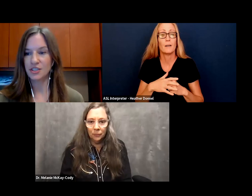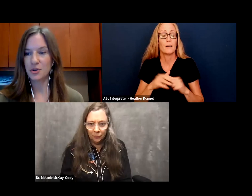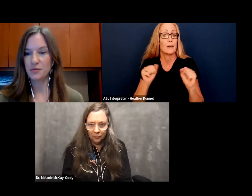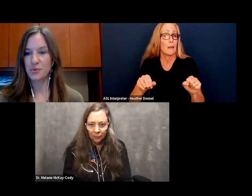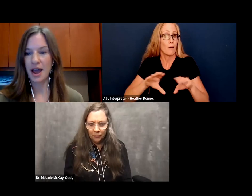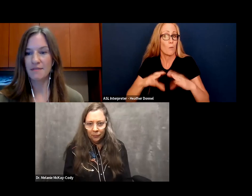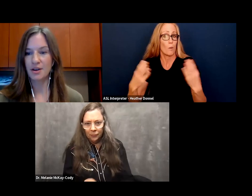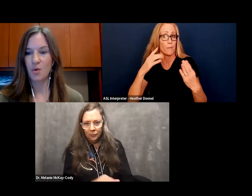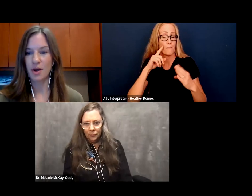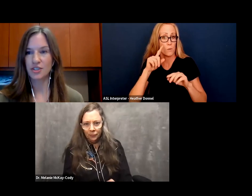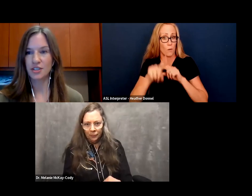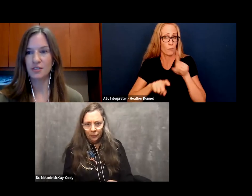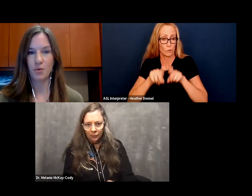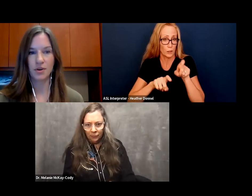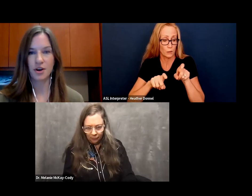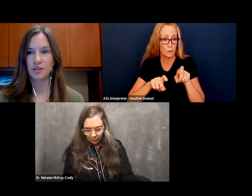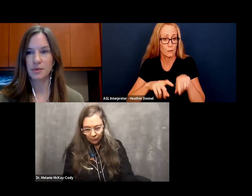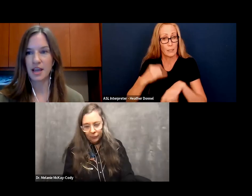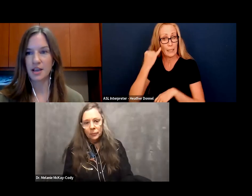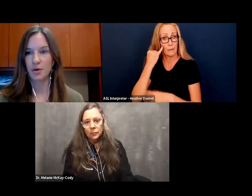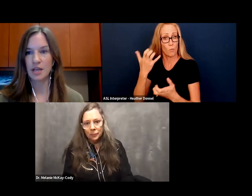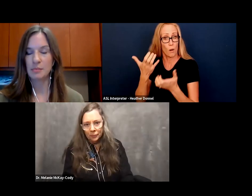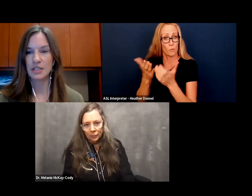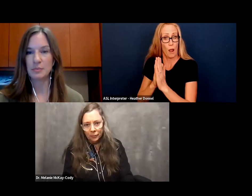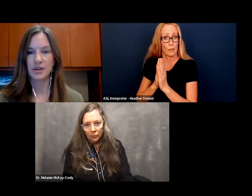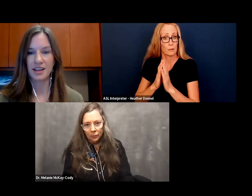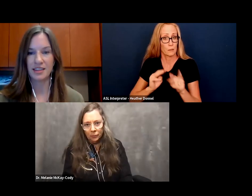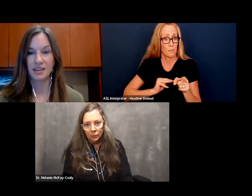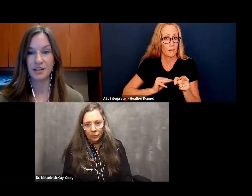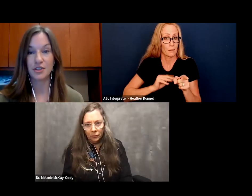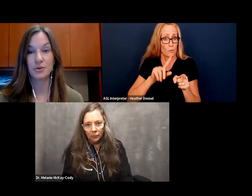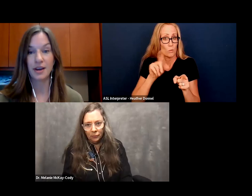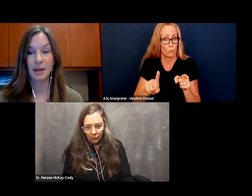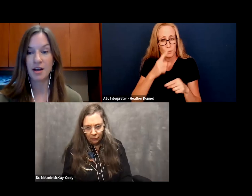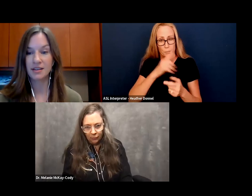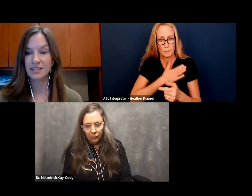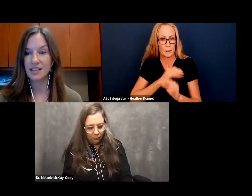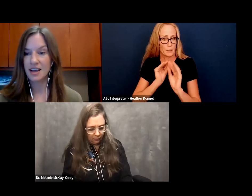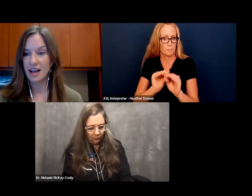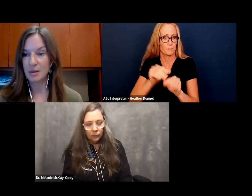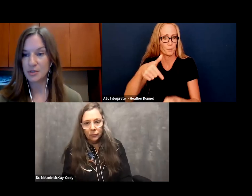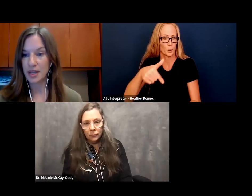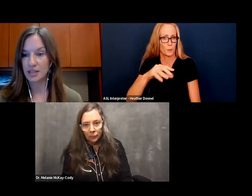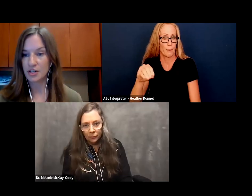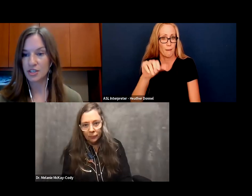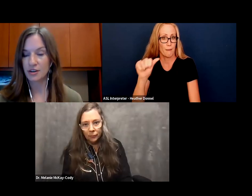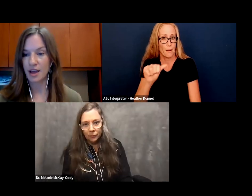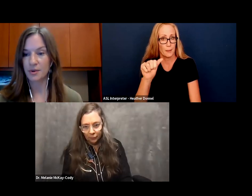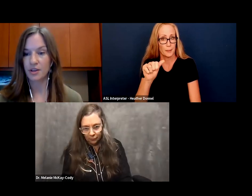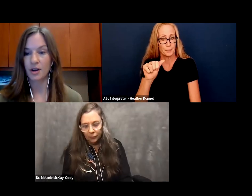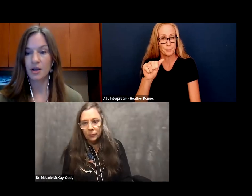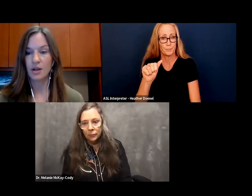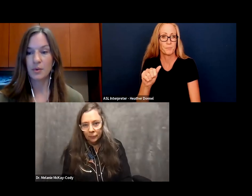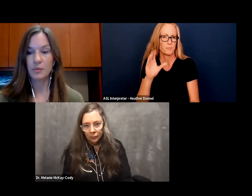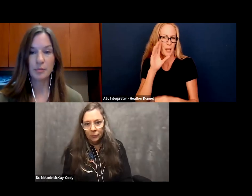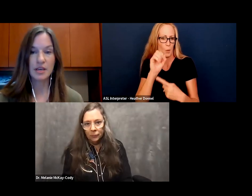questions. So if you have a question for Dr. McKay Cody, please put it in the Q&A box so I can share that